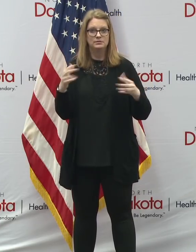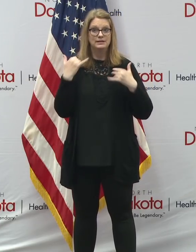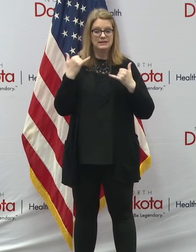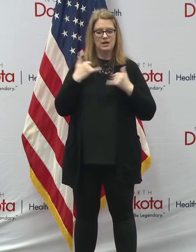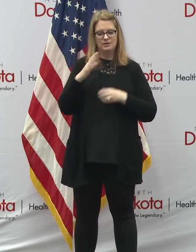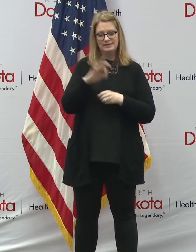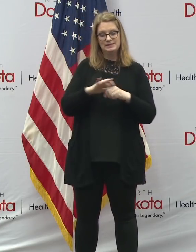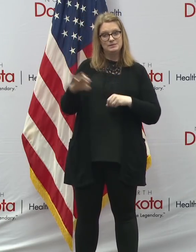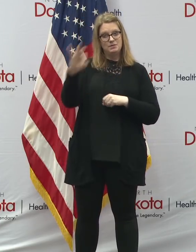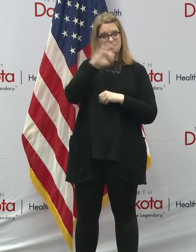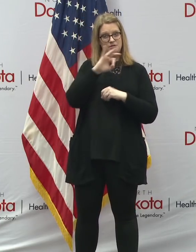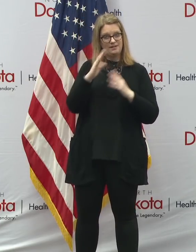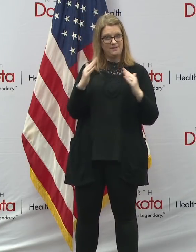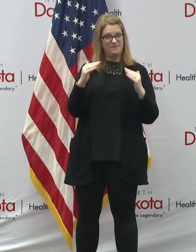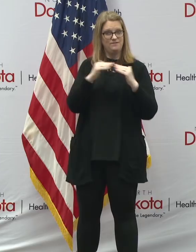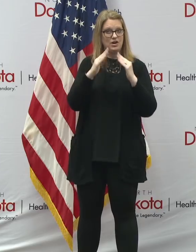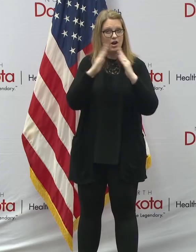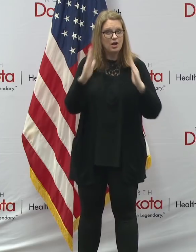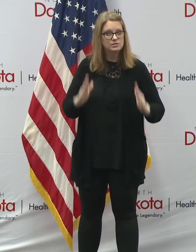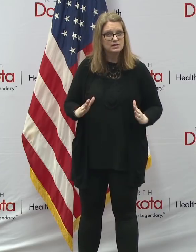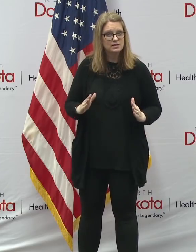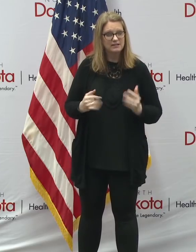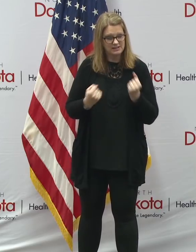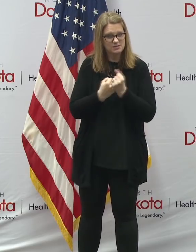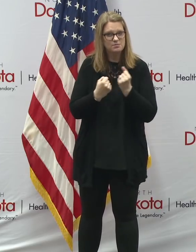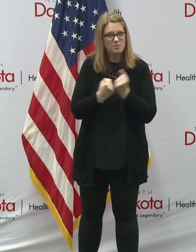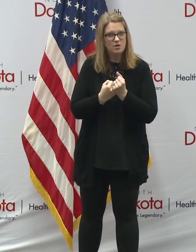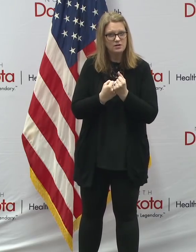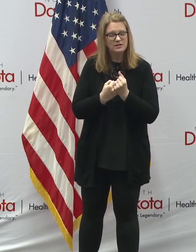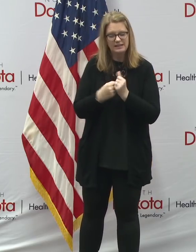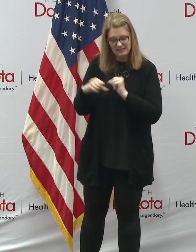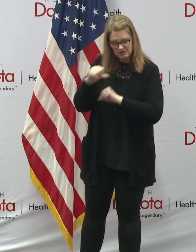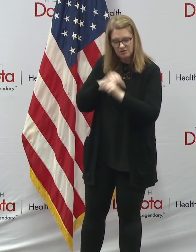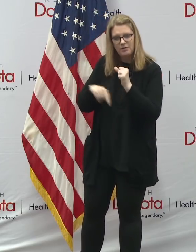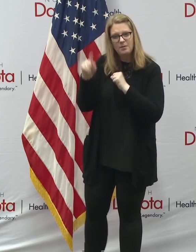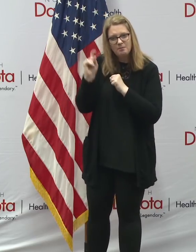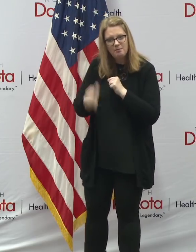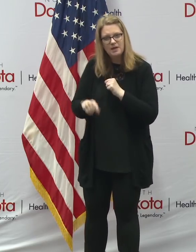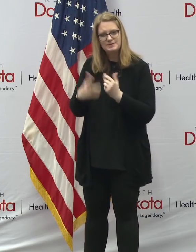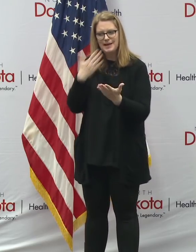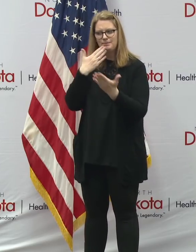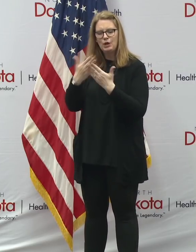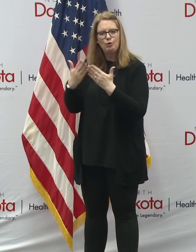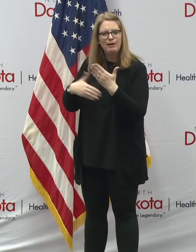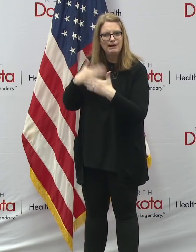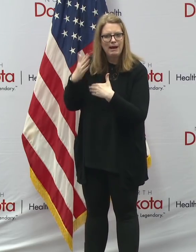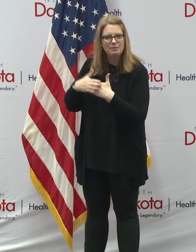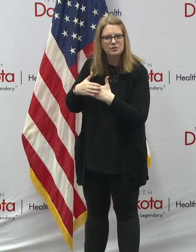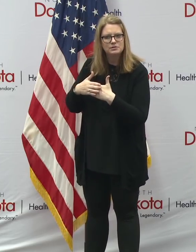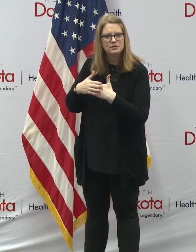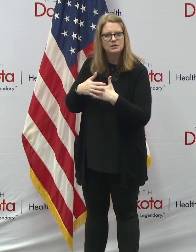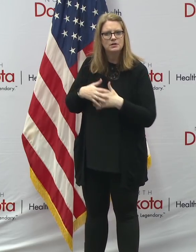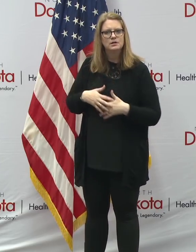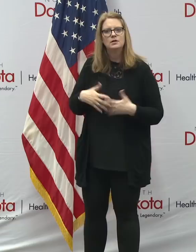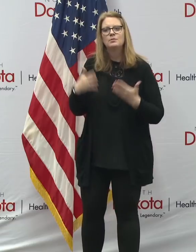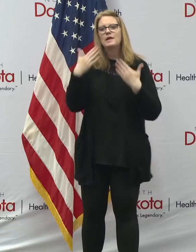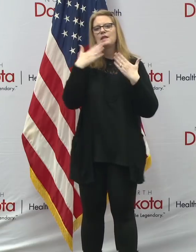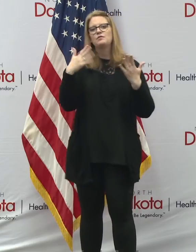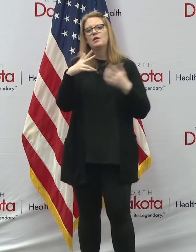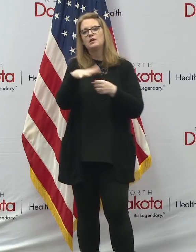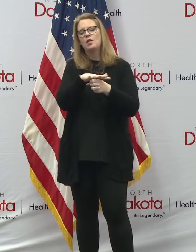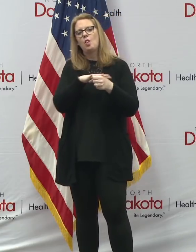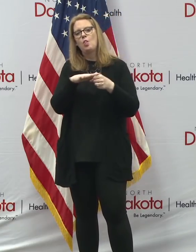fair housing, we need to be the best neighbors we can for one another. We are very grateful to all the local organizations